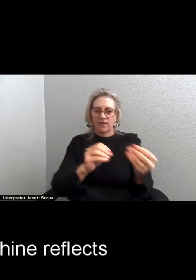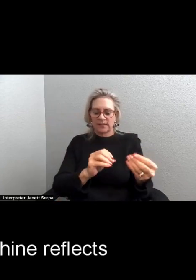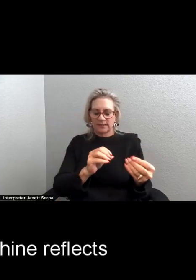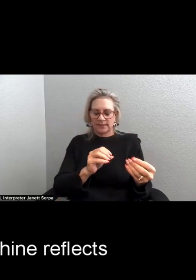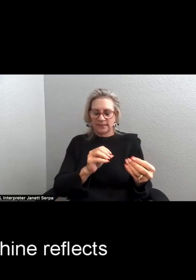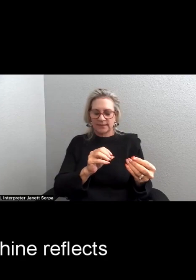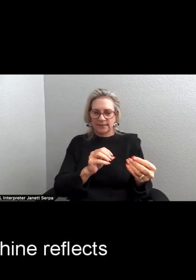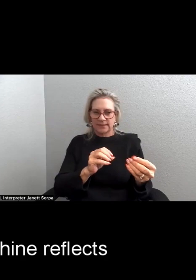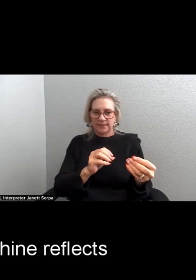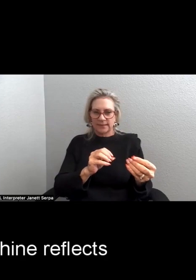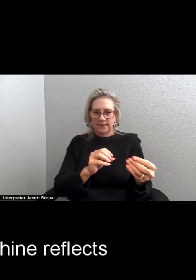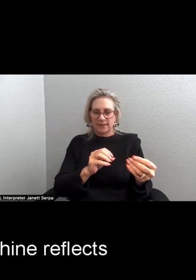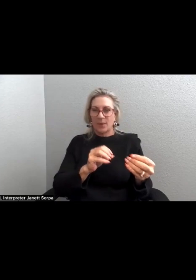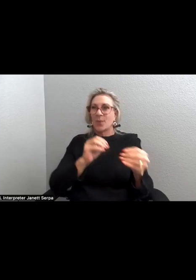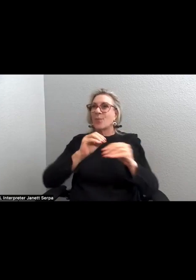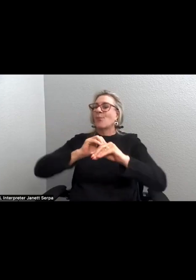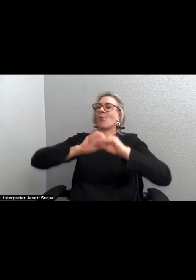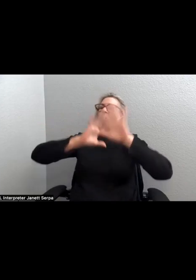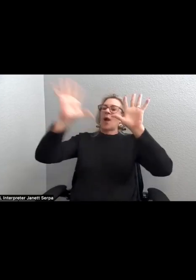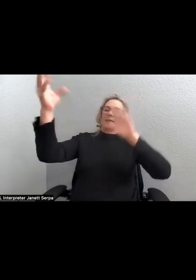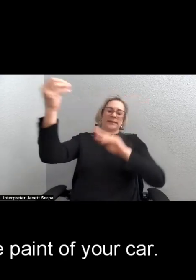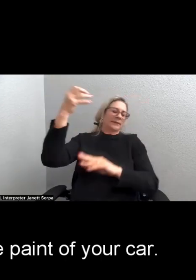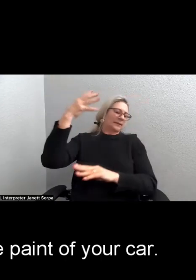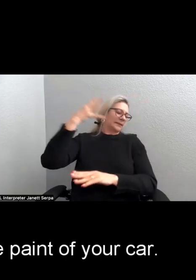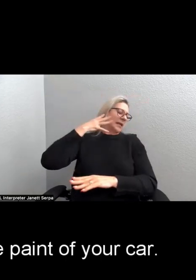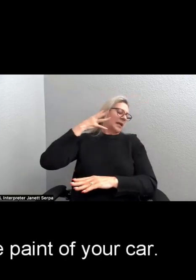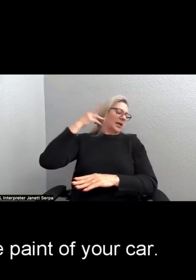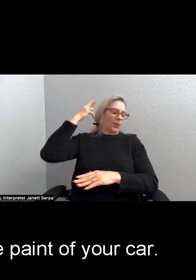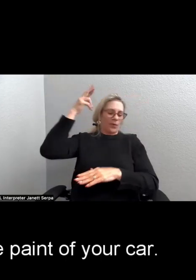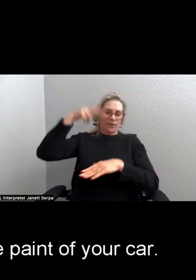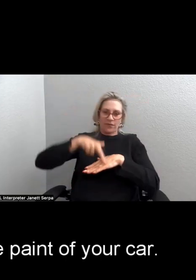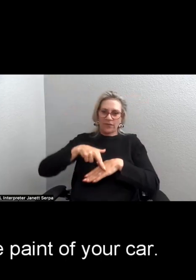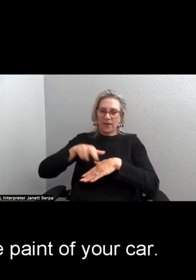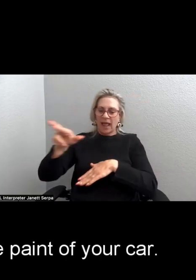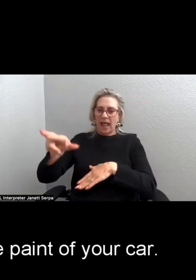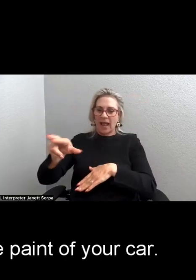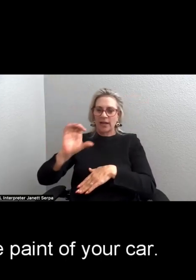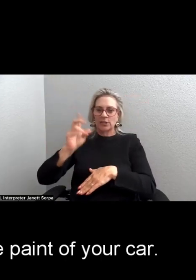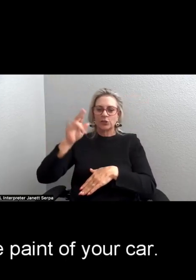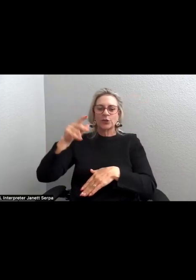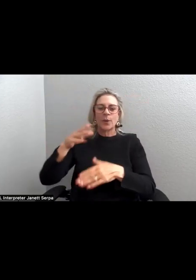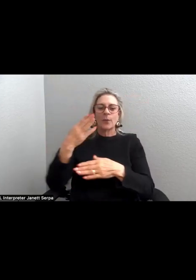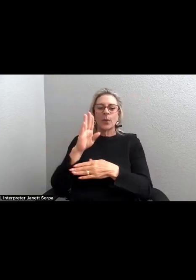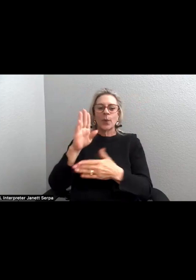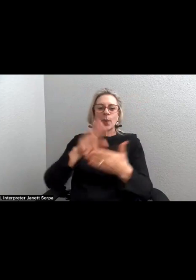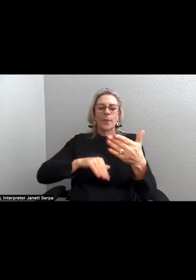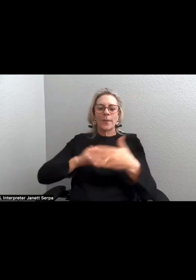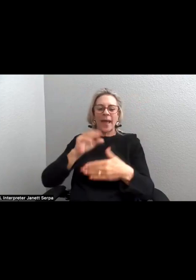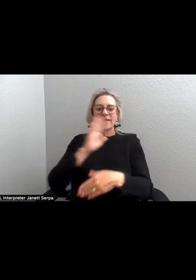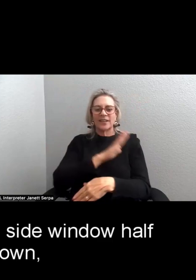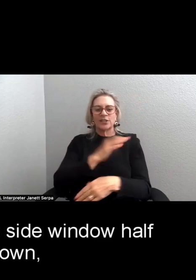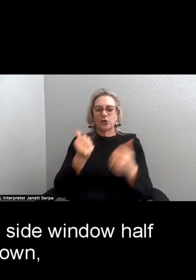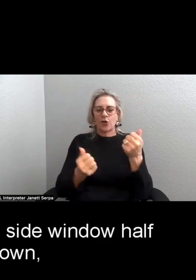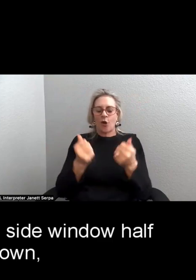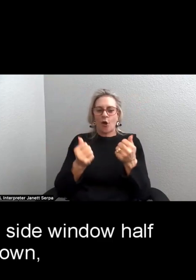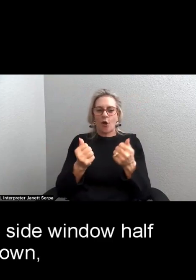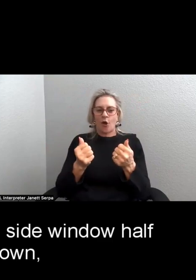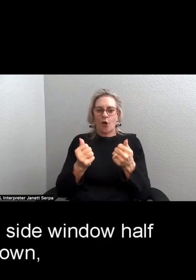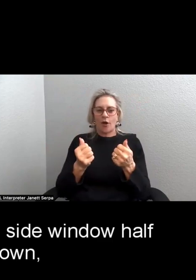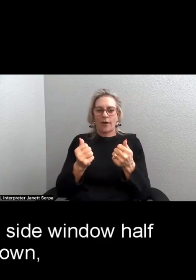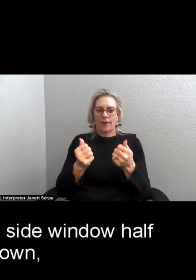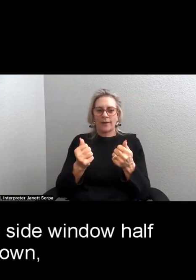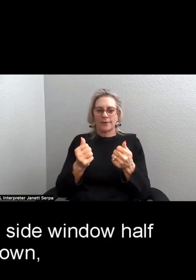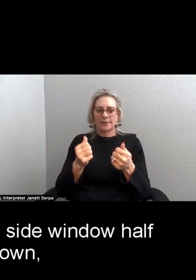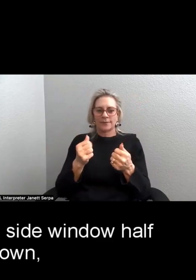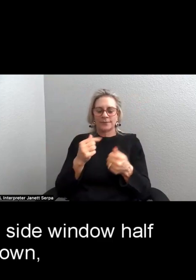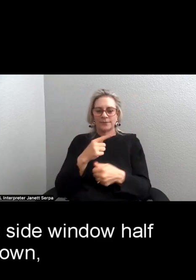Blinding sunshine reflects off the chipped blue paint of your car. You roll the